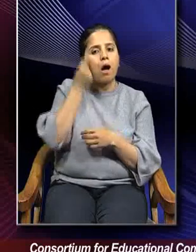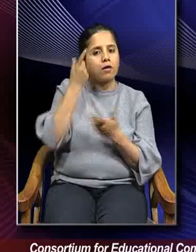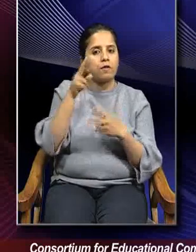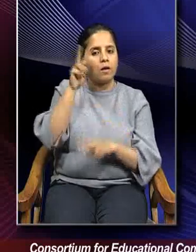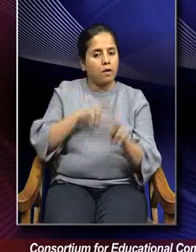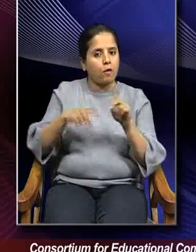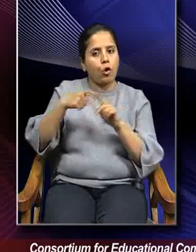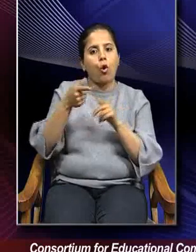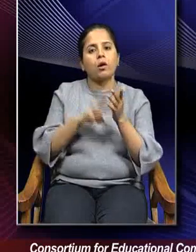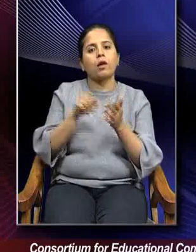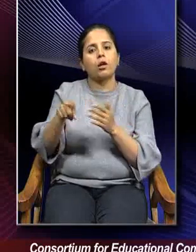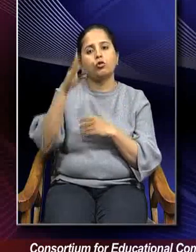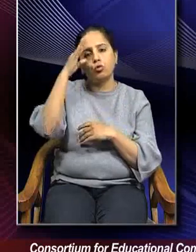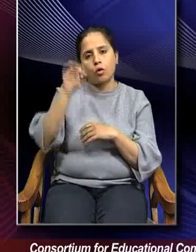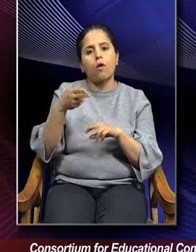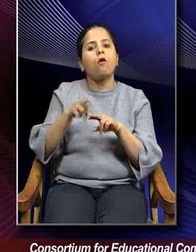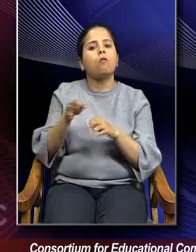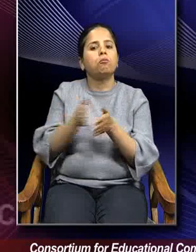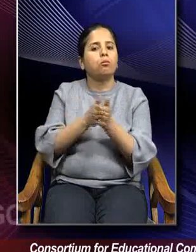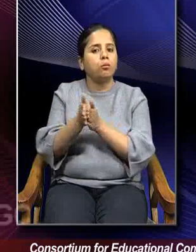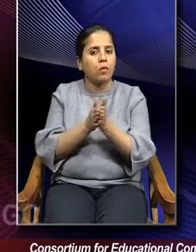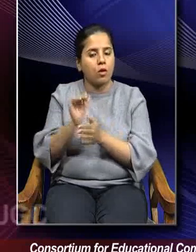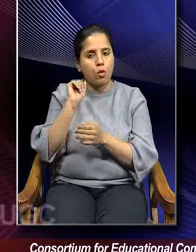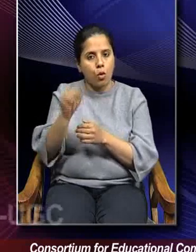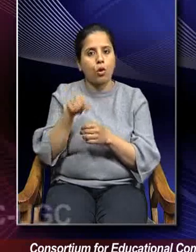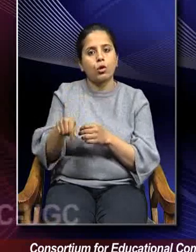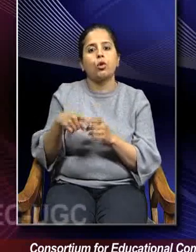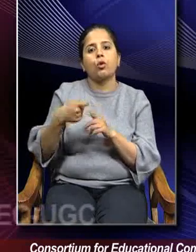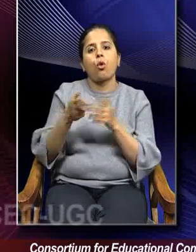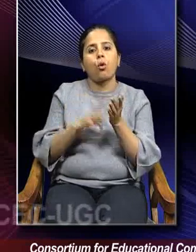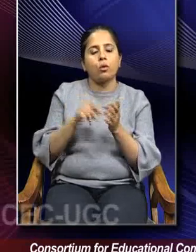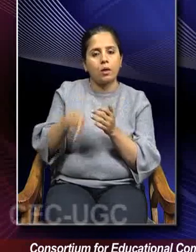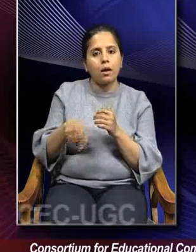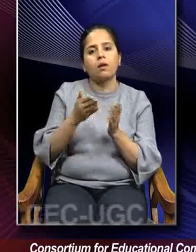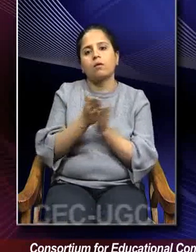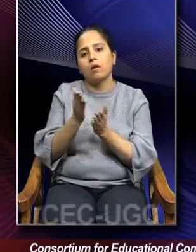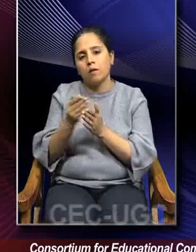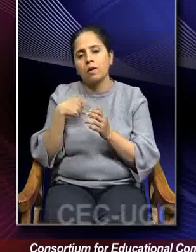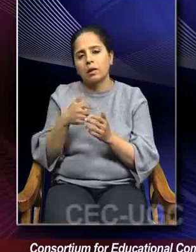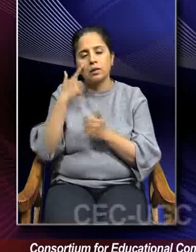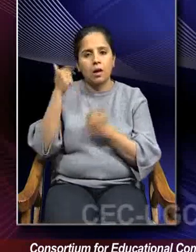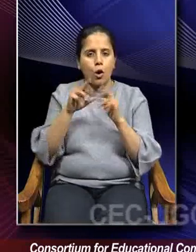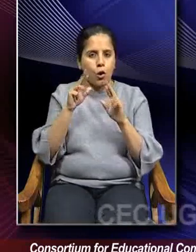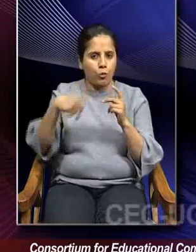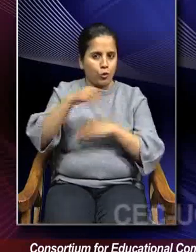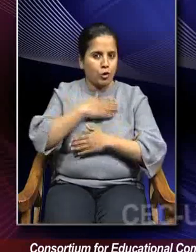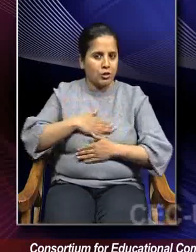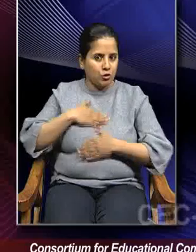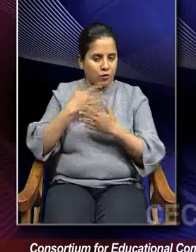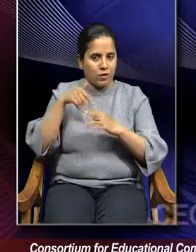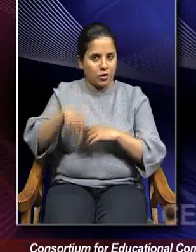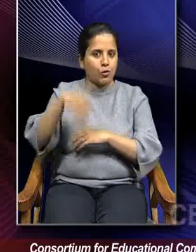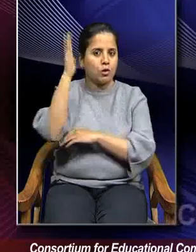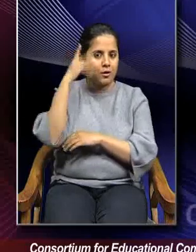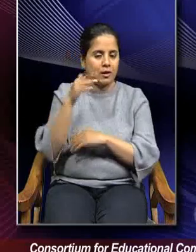Cotillian theory of motivation along with Cotillian competencies and method of testing. I hope you must have enjoyed today's lecture of